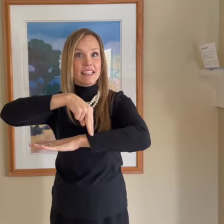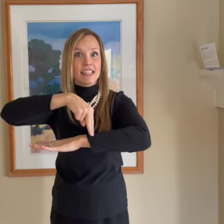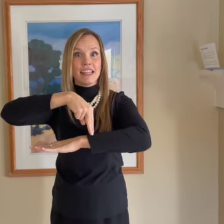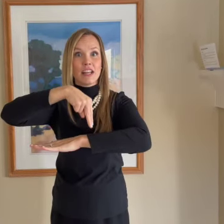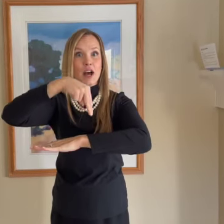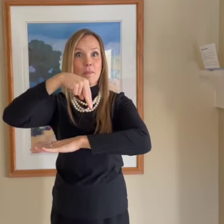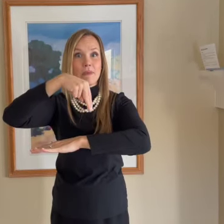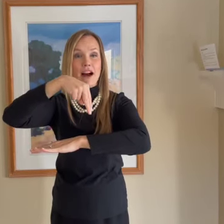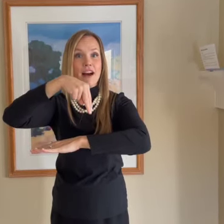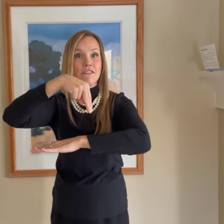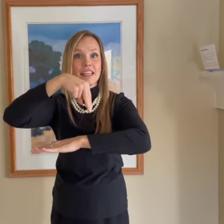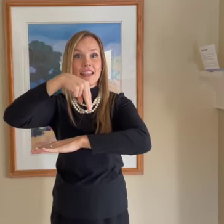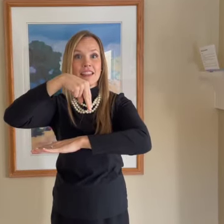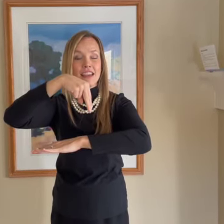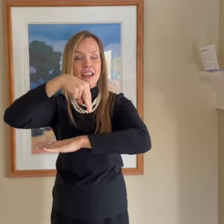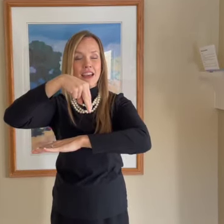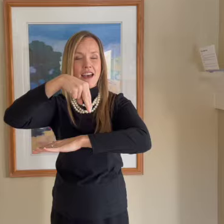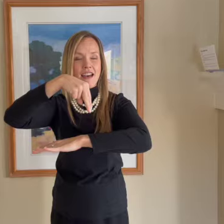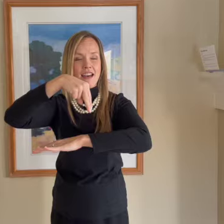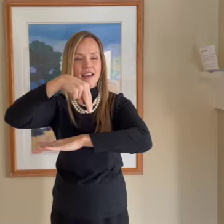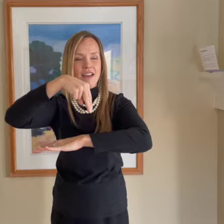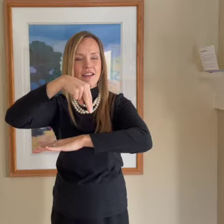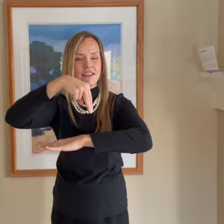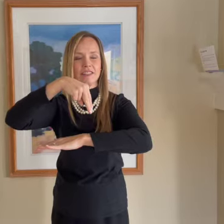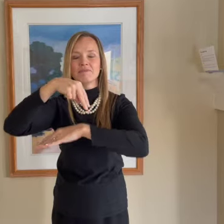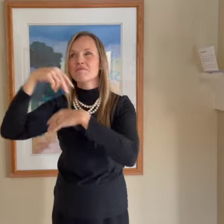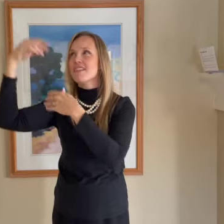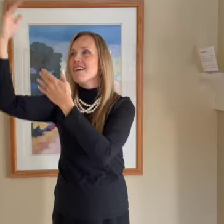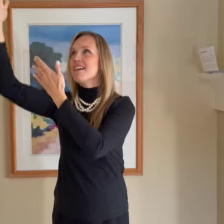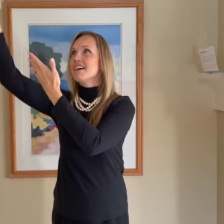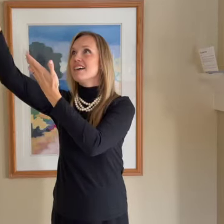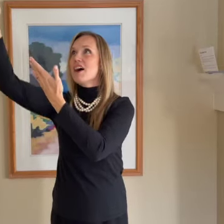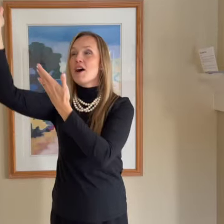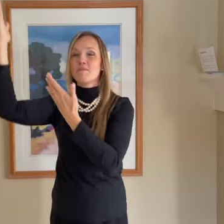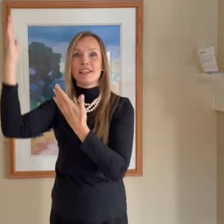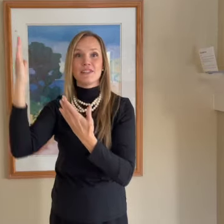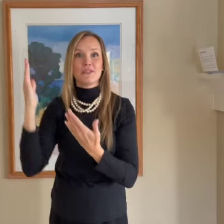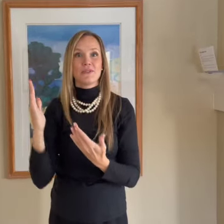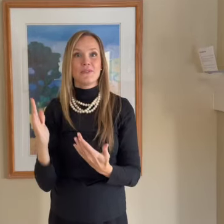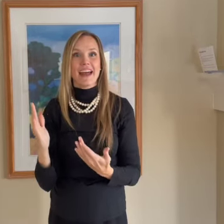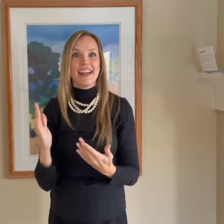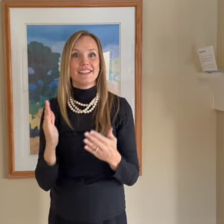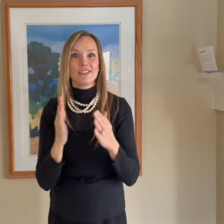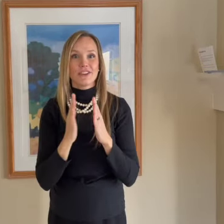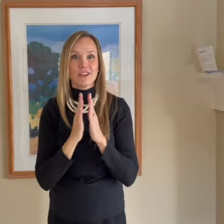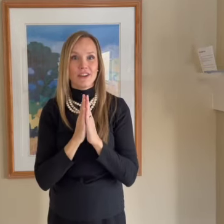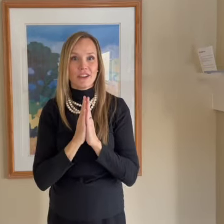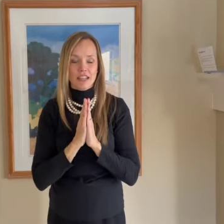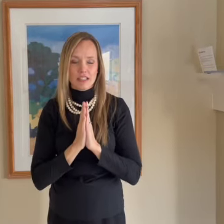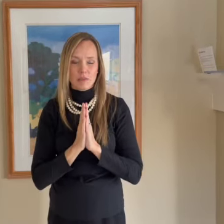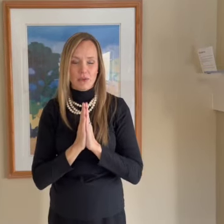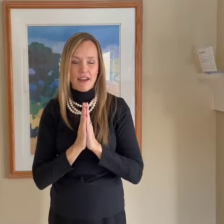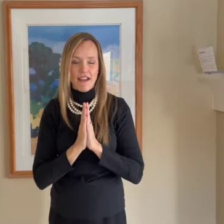above in the air, coming to answer his prayer.